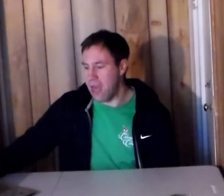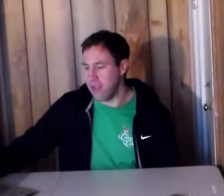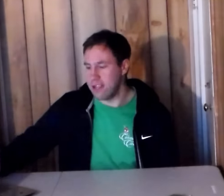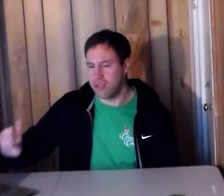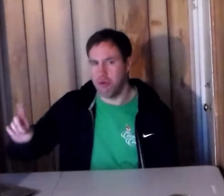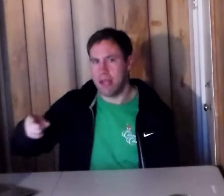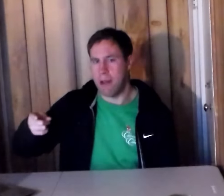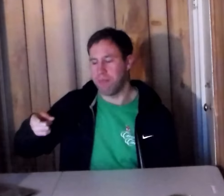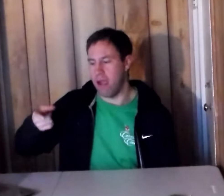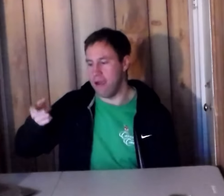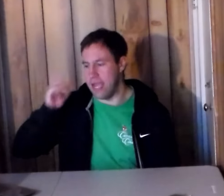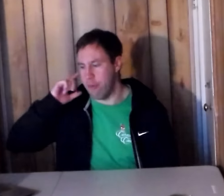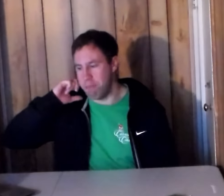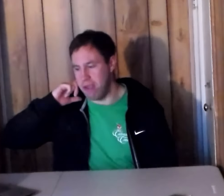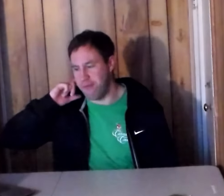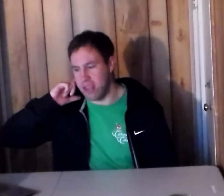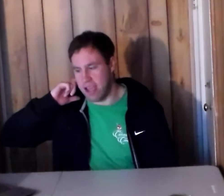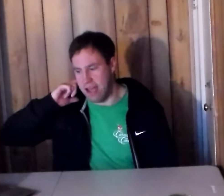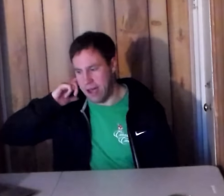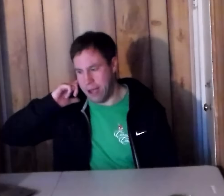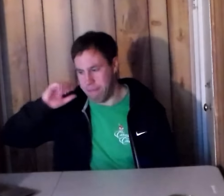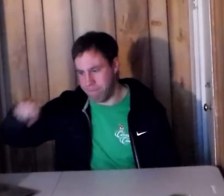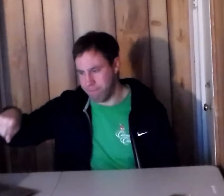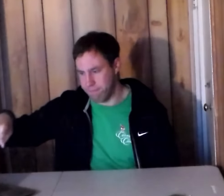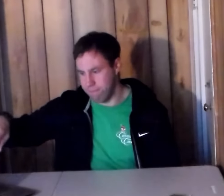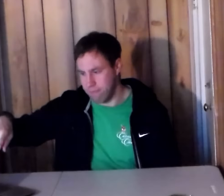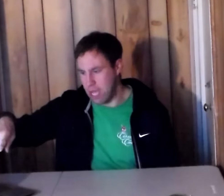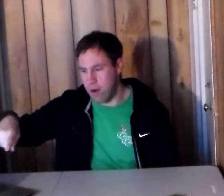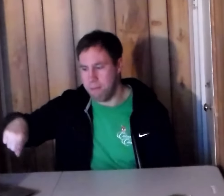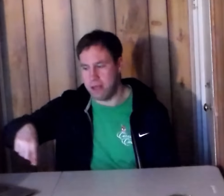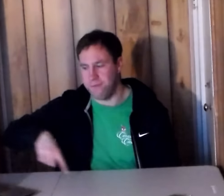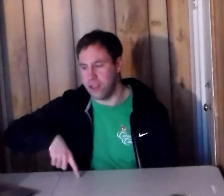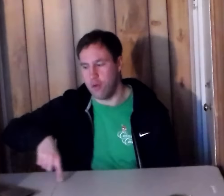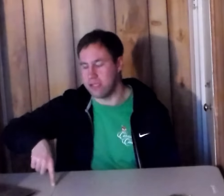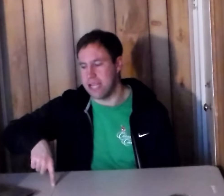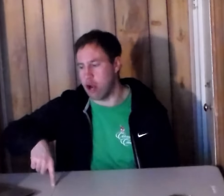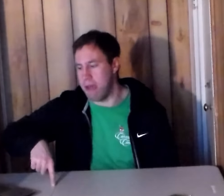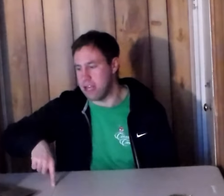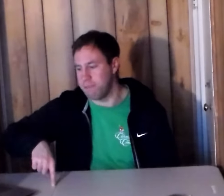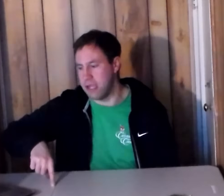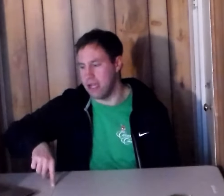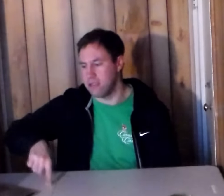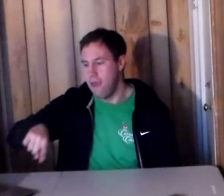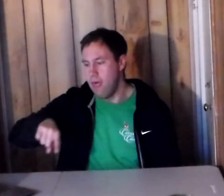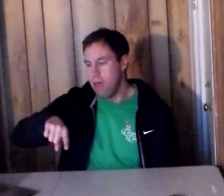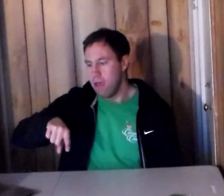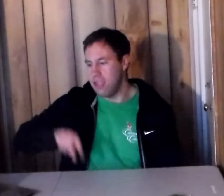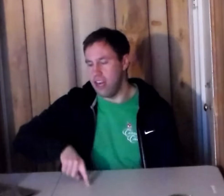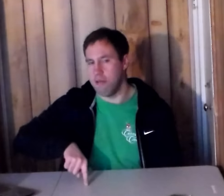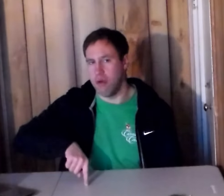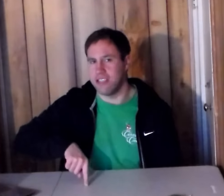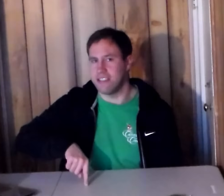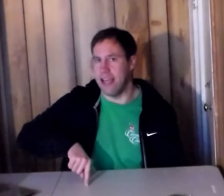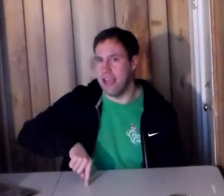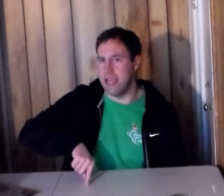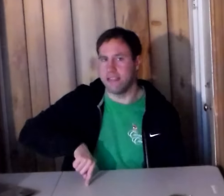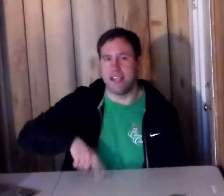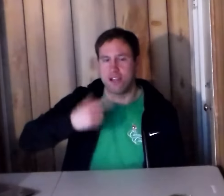They screwed it up there. It wouldn't for the U.S. title match because Dean Ambrose is the